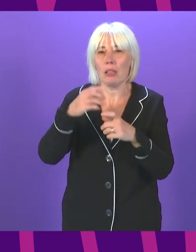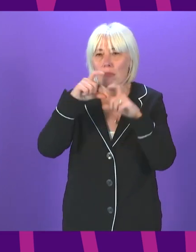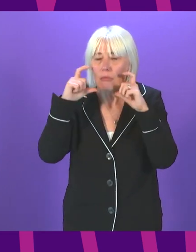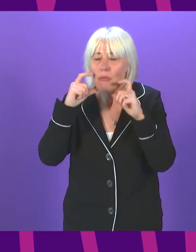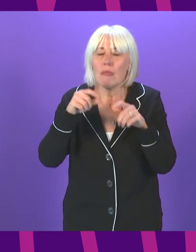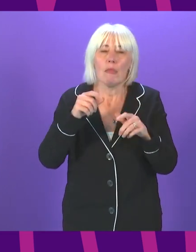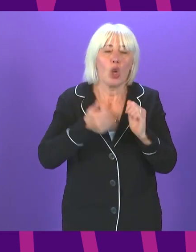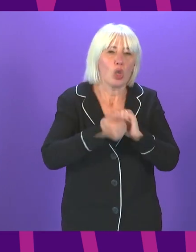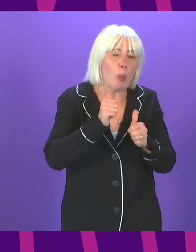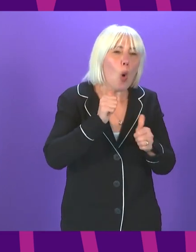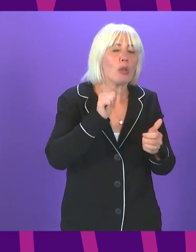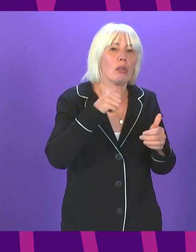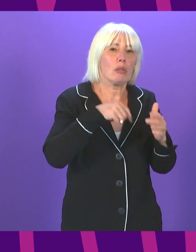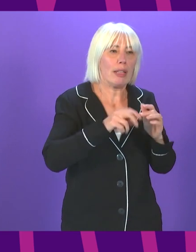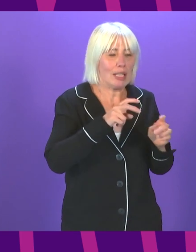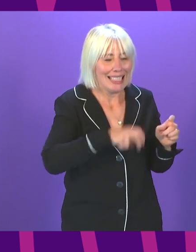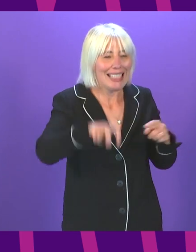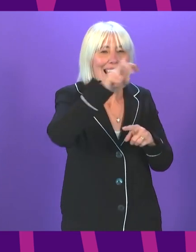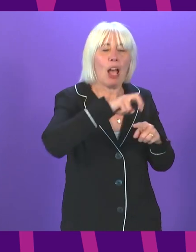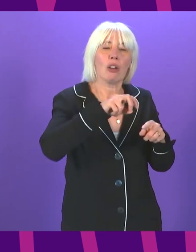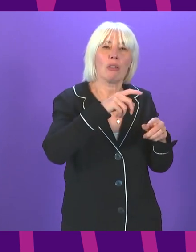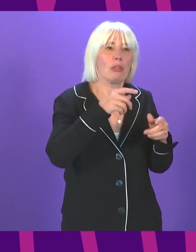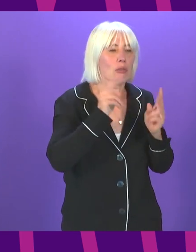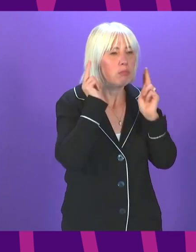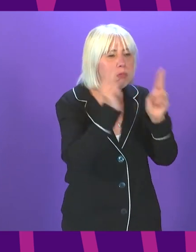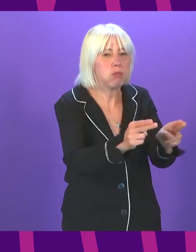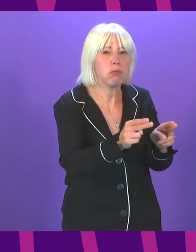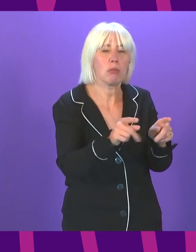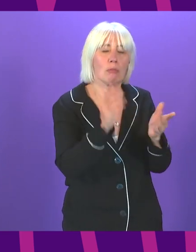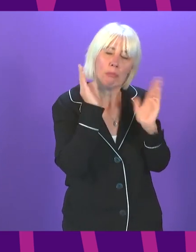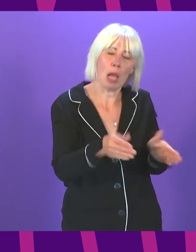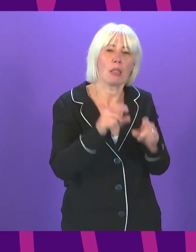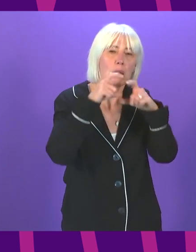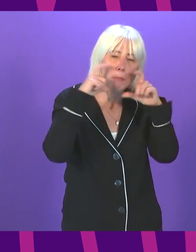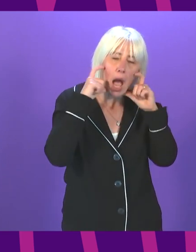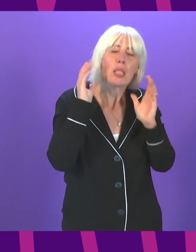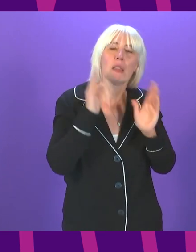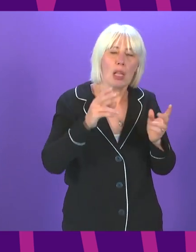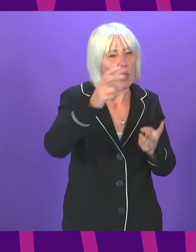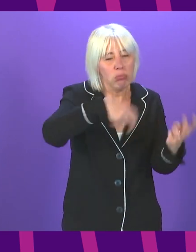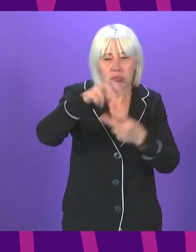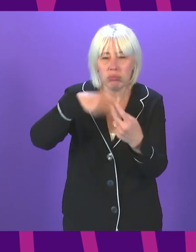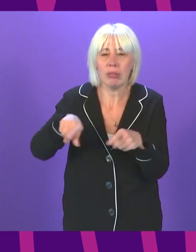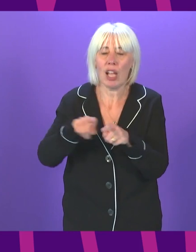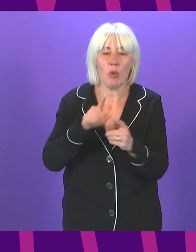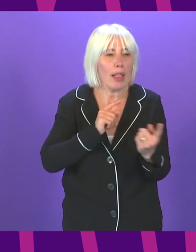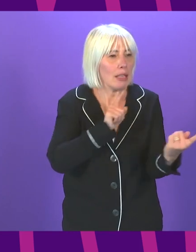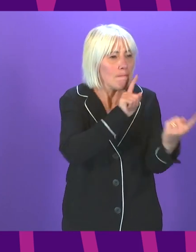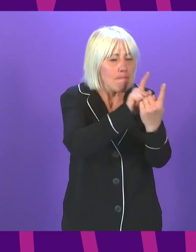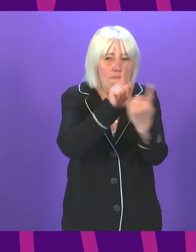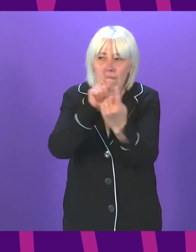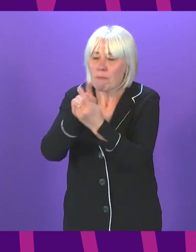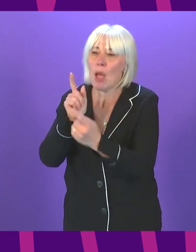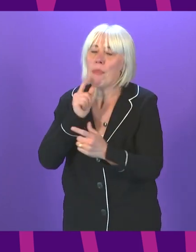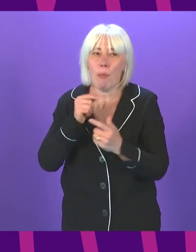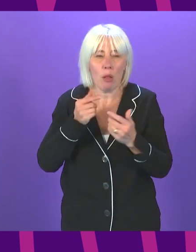stadiums, stairwells, toilets, concourses, wearing of masks also remains mandatory. We continue to meet with stakeholders across all sectors to